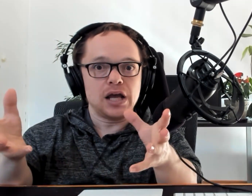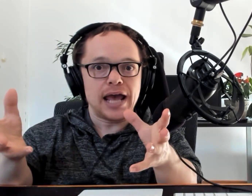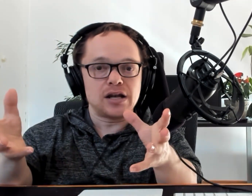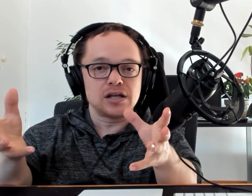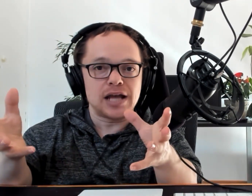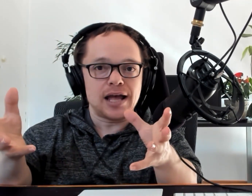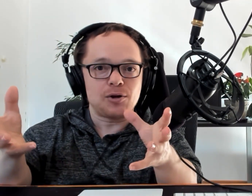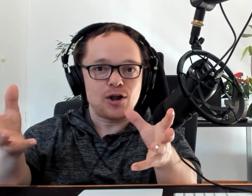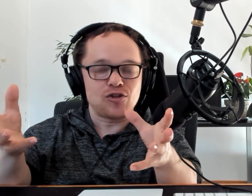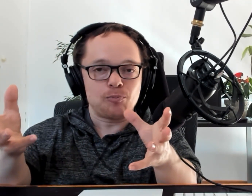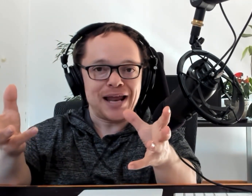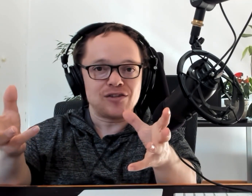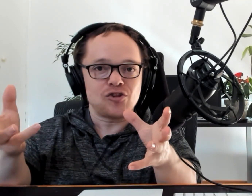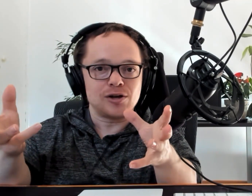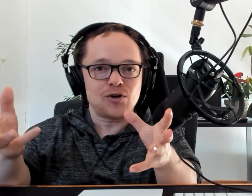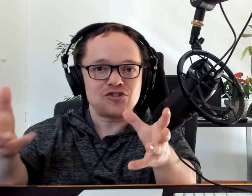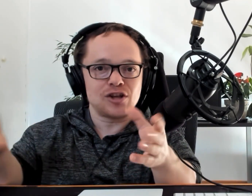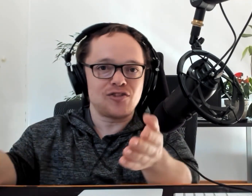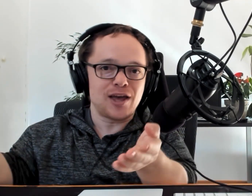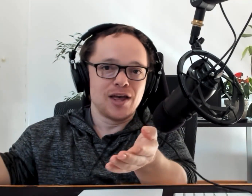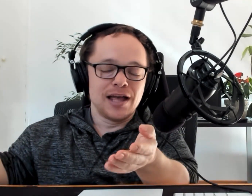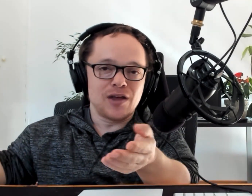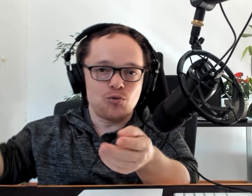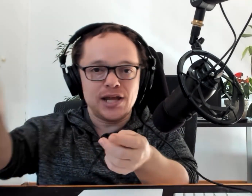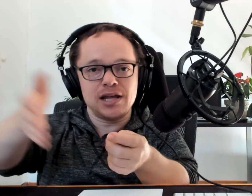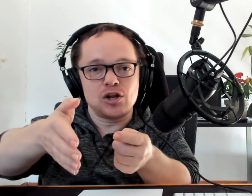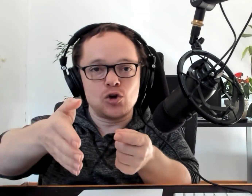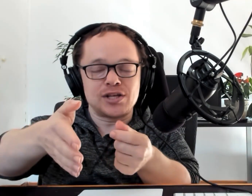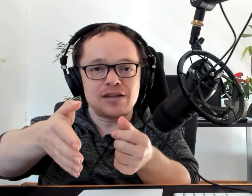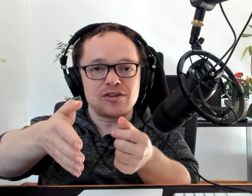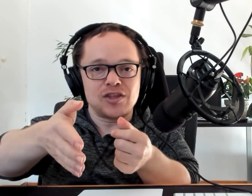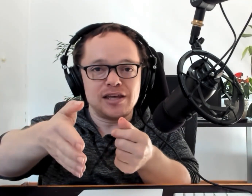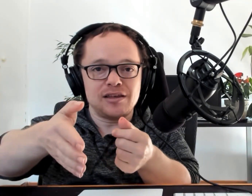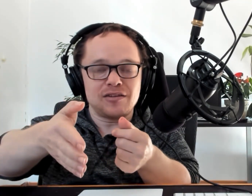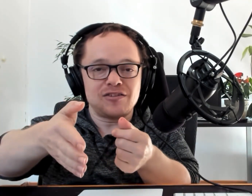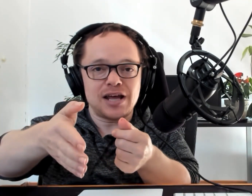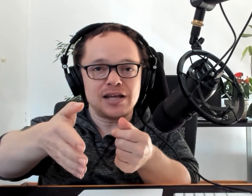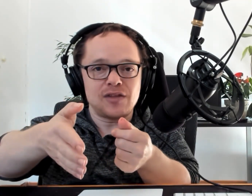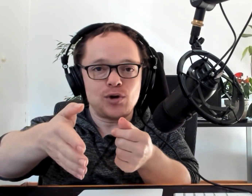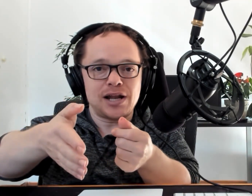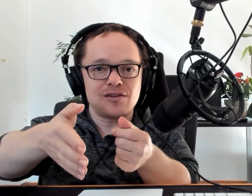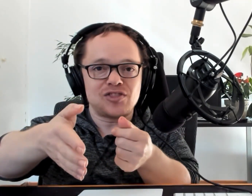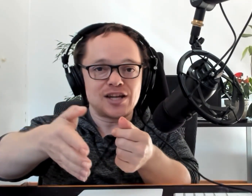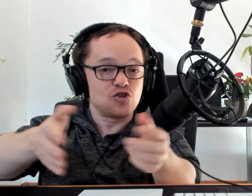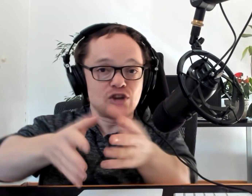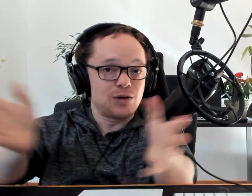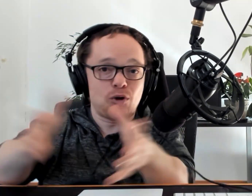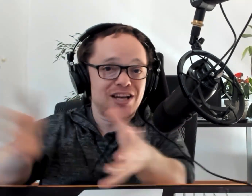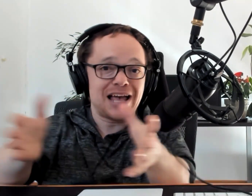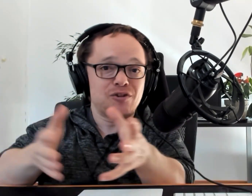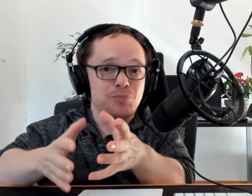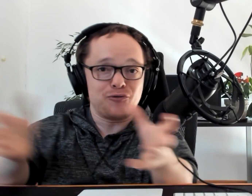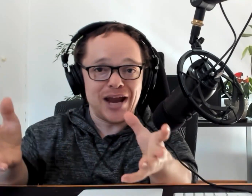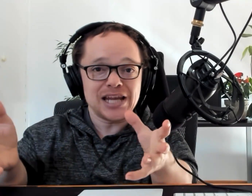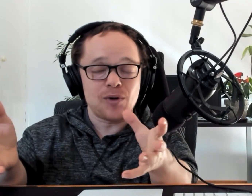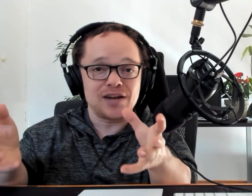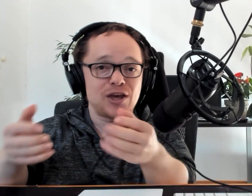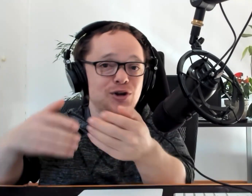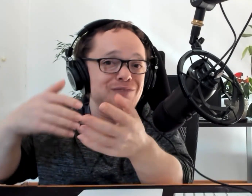and planes started crashing. So they really looked at the study and they realized that it wasn't comfortable for anyone and they couldn't